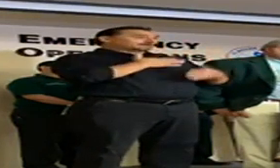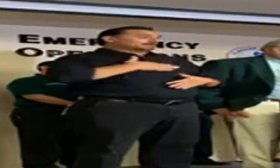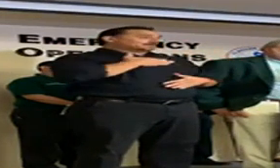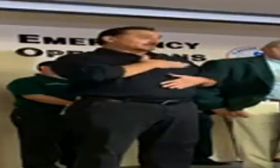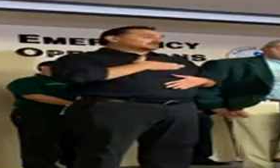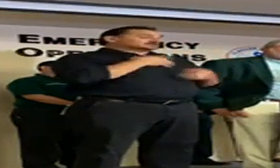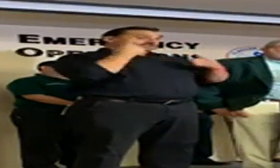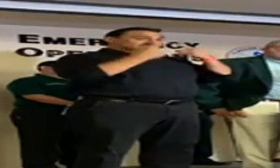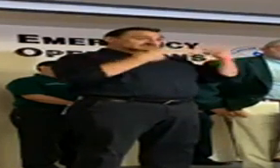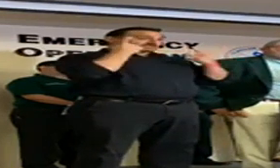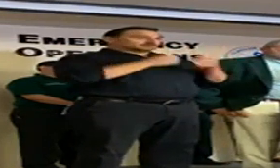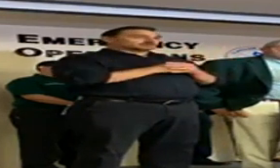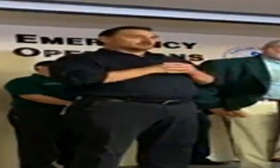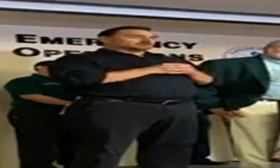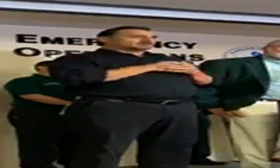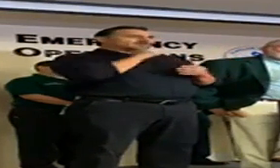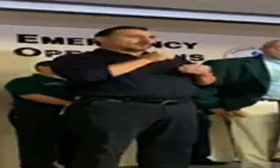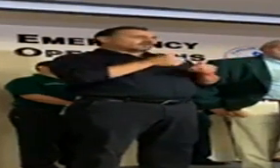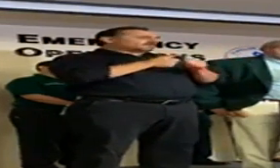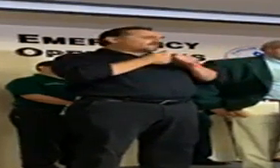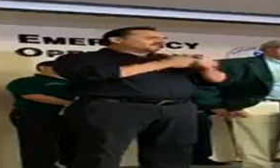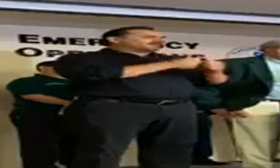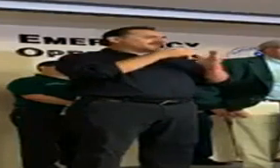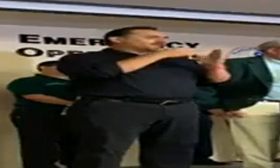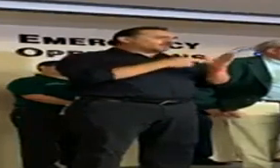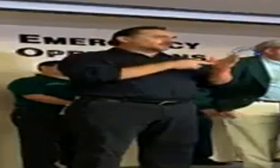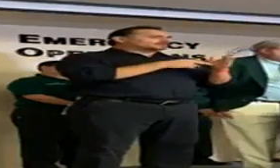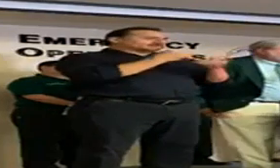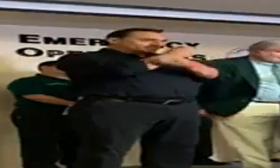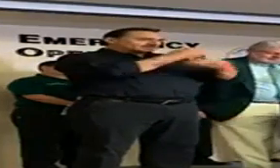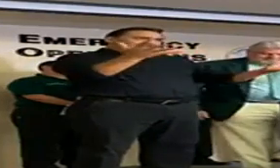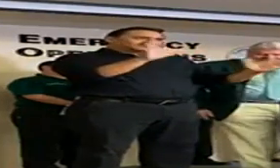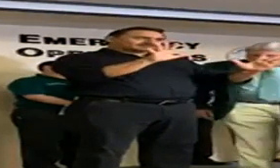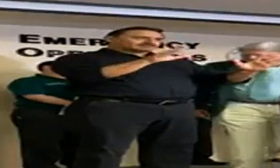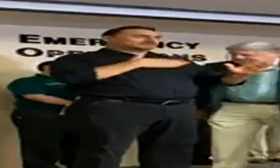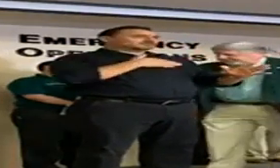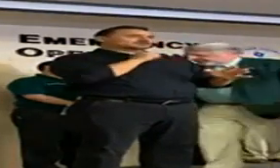of not following the advice and guidelines that you've been given. Thank you.